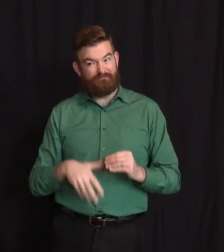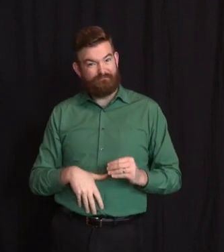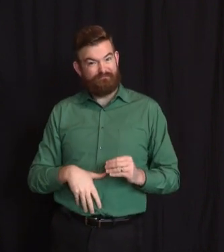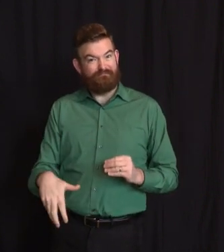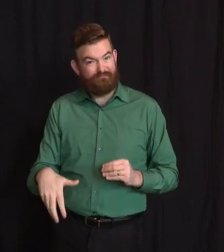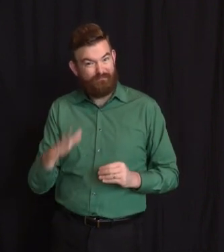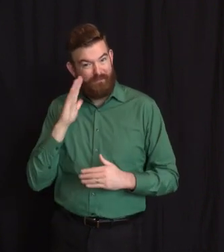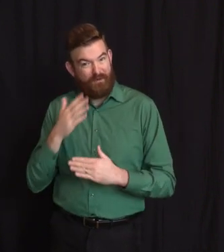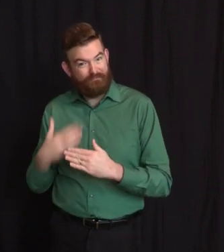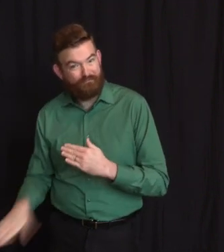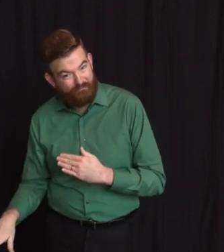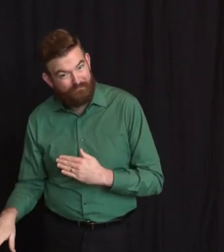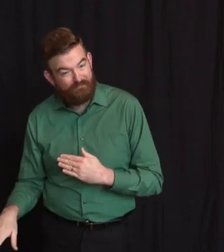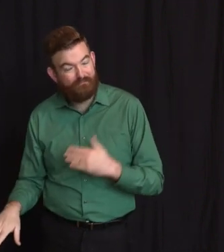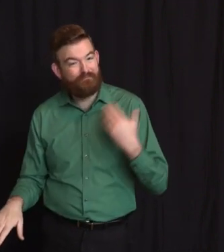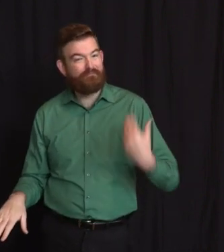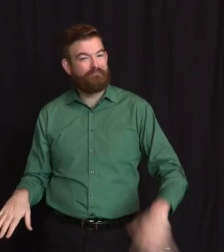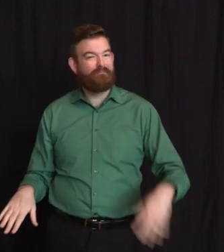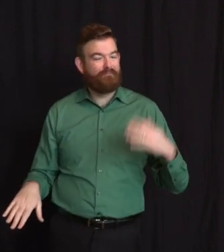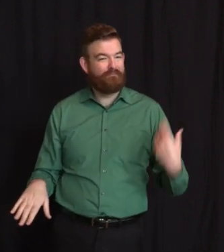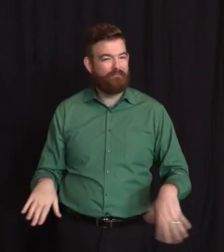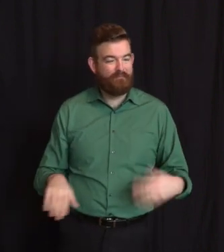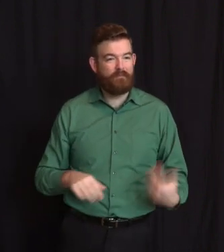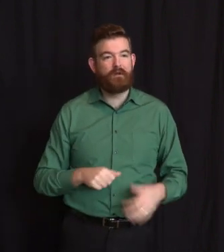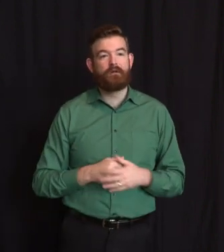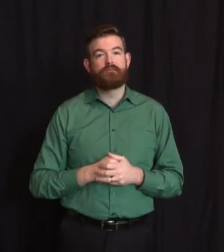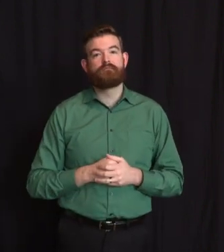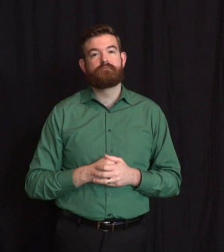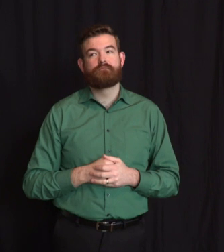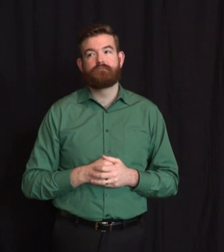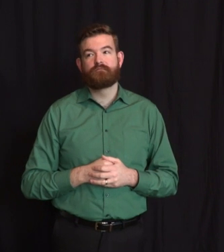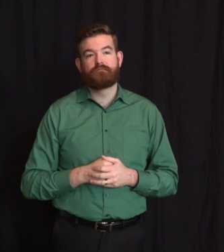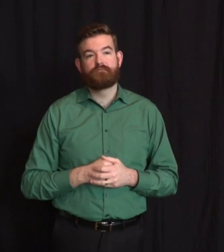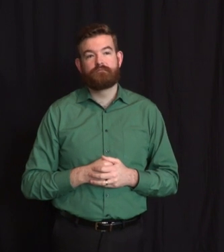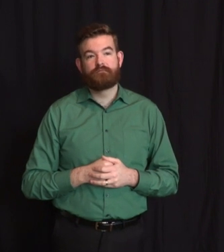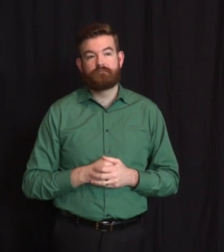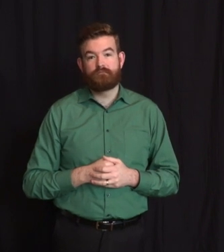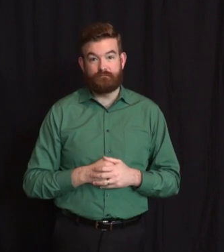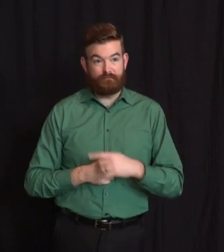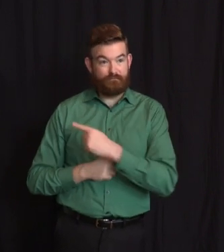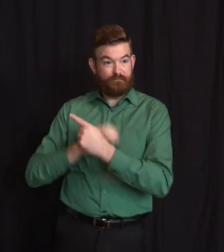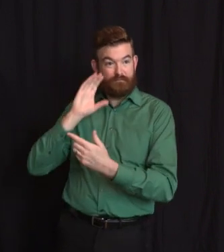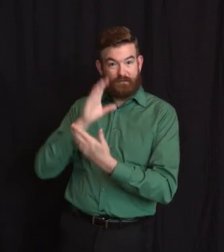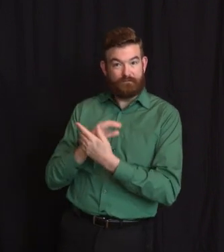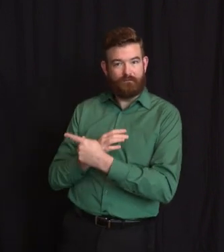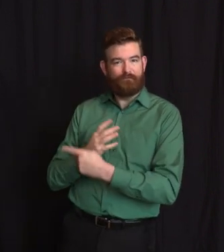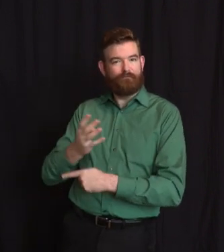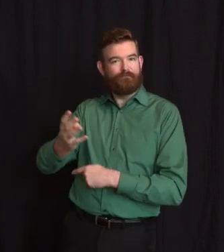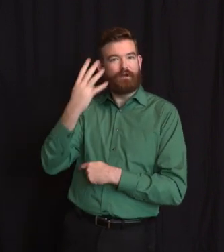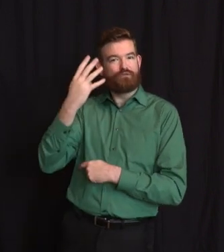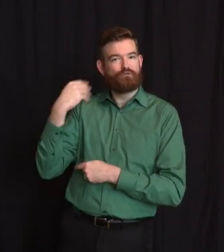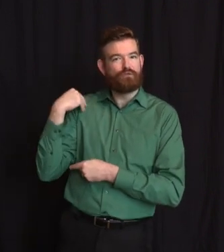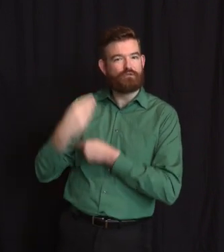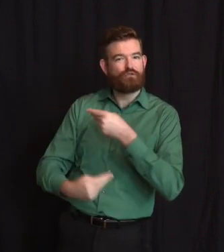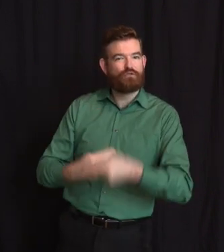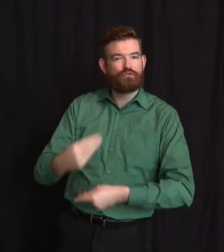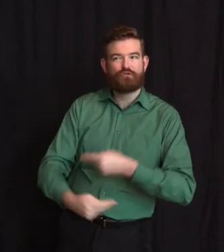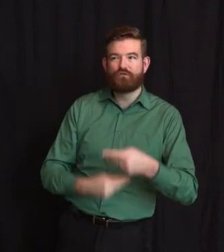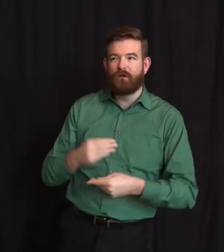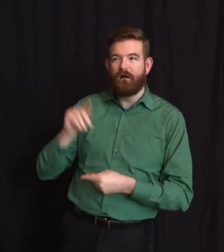own son Quentin and his son's Theodore, so four generations of Wiest in that photo. Young Quentin, with whom I